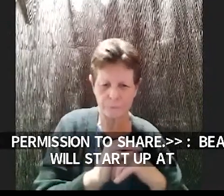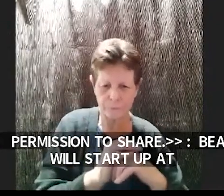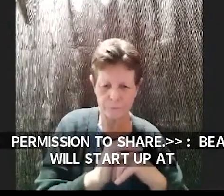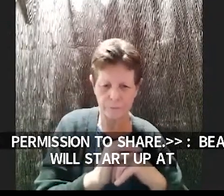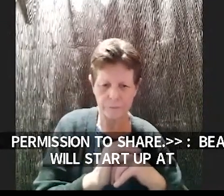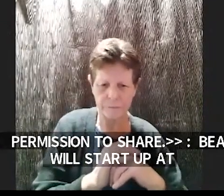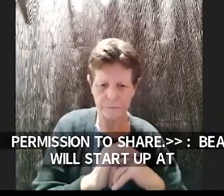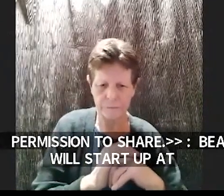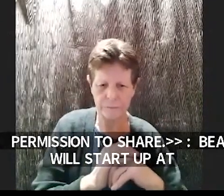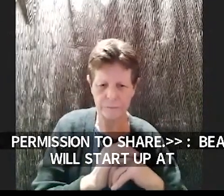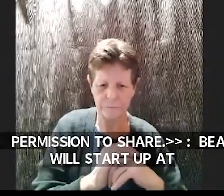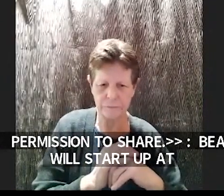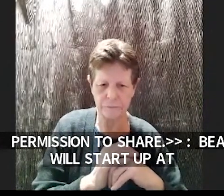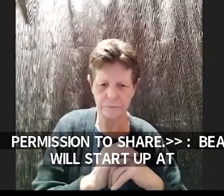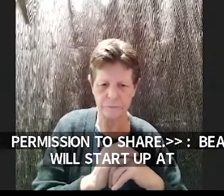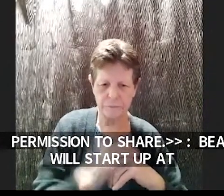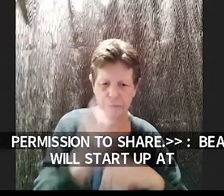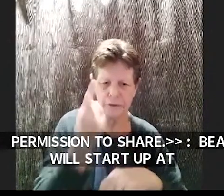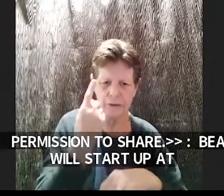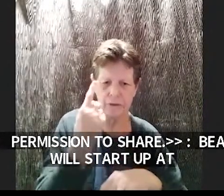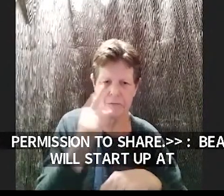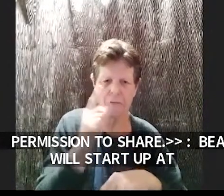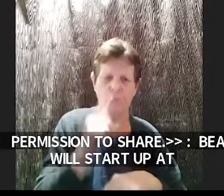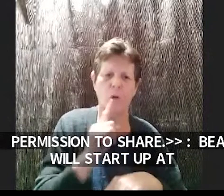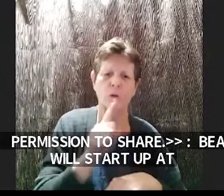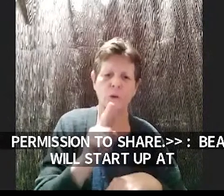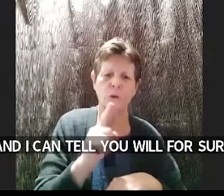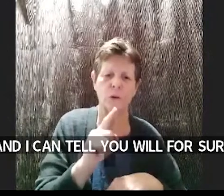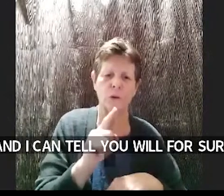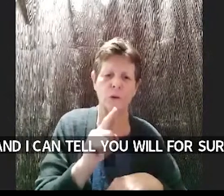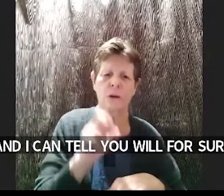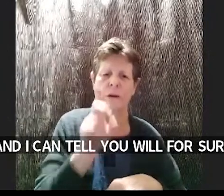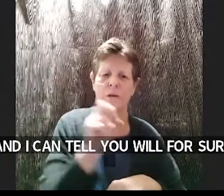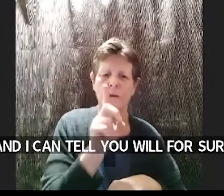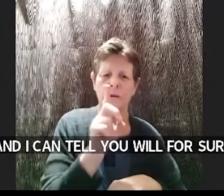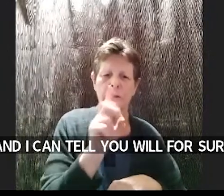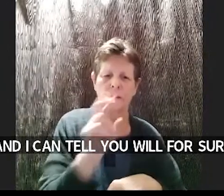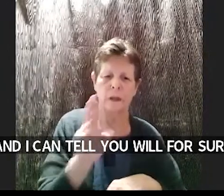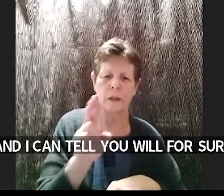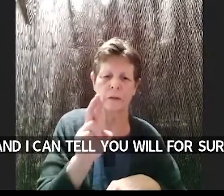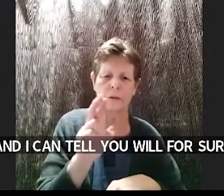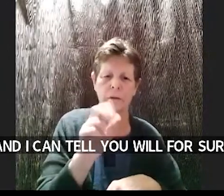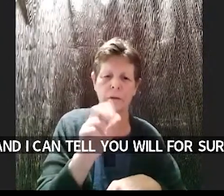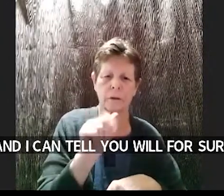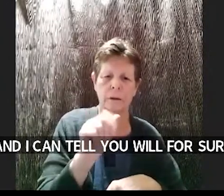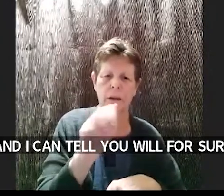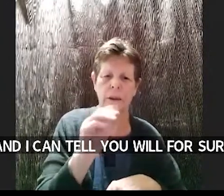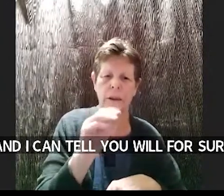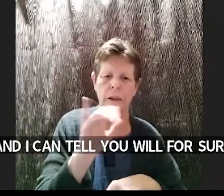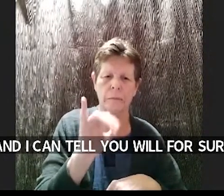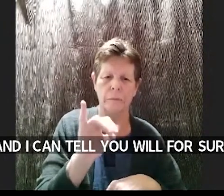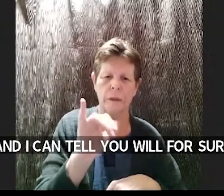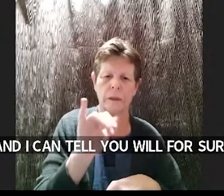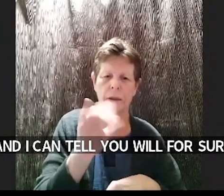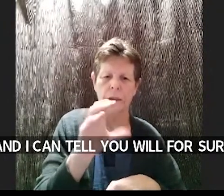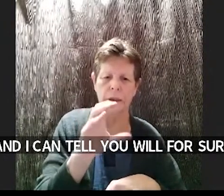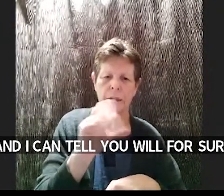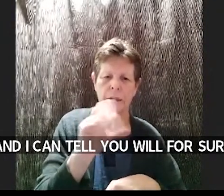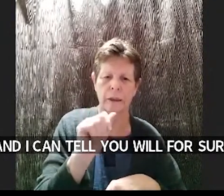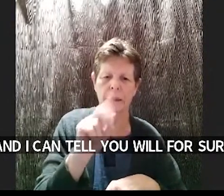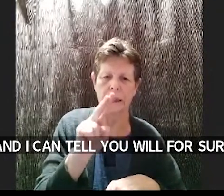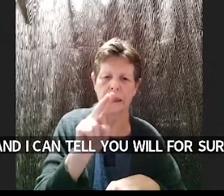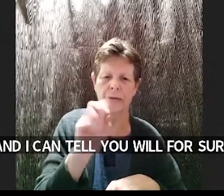we'll have dr amy kavanagh um at 10 eastern for two hours which i'm pretty excited about